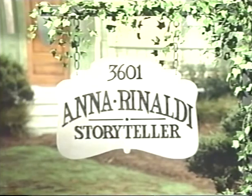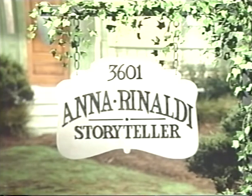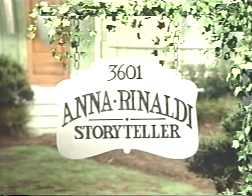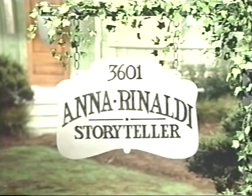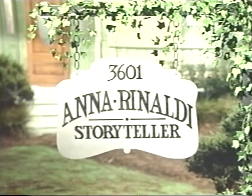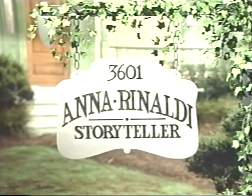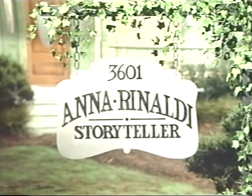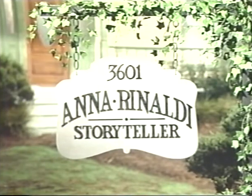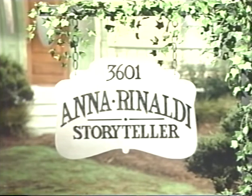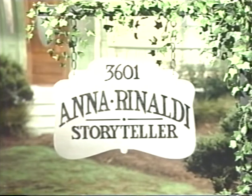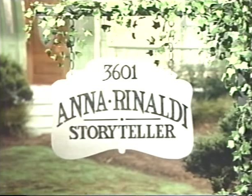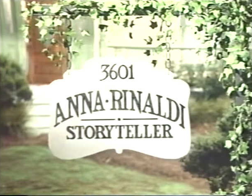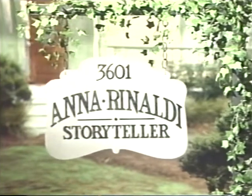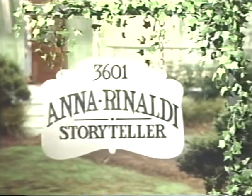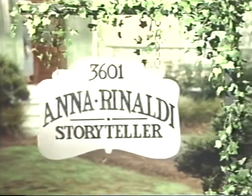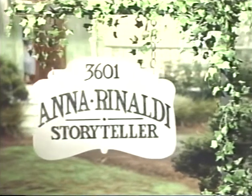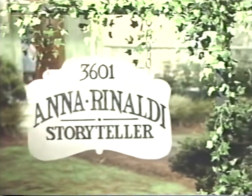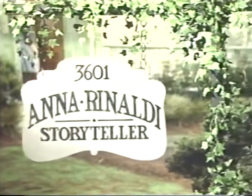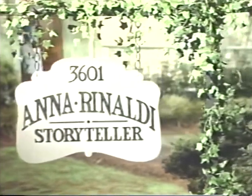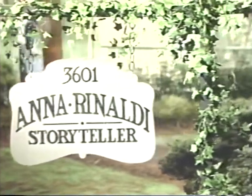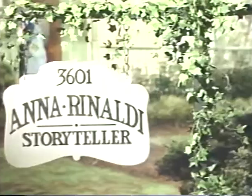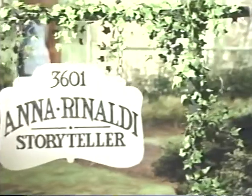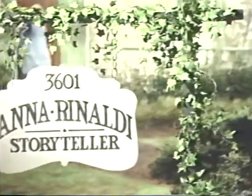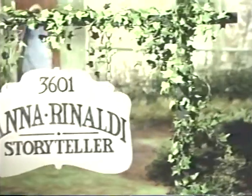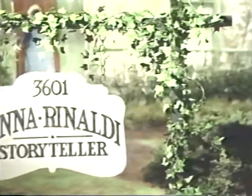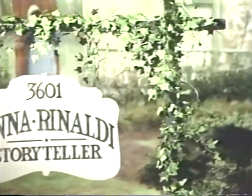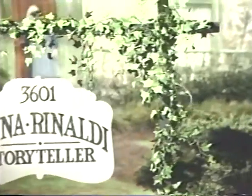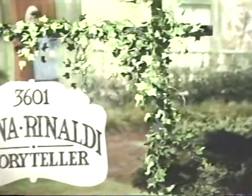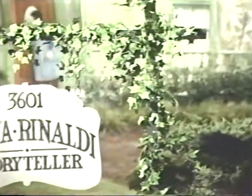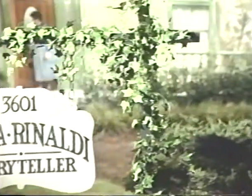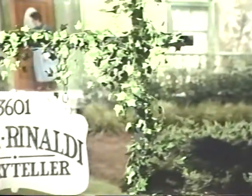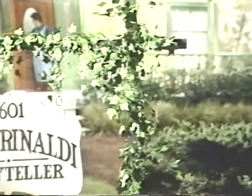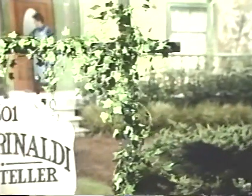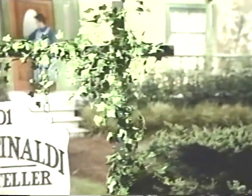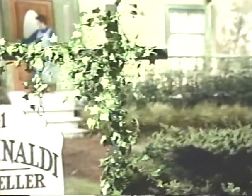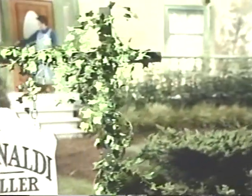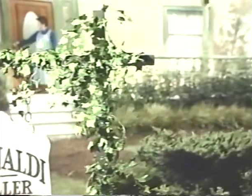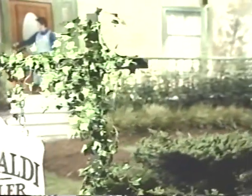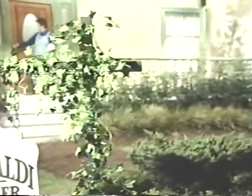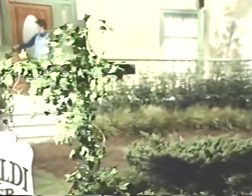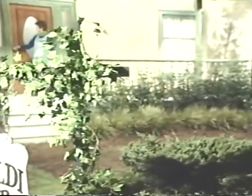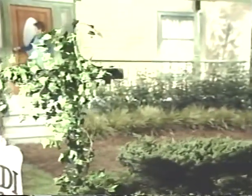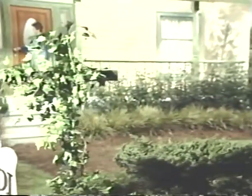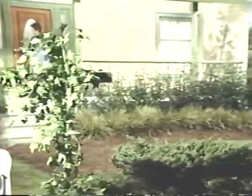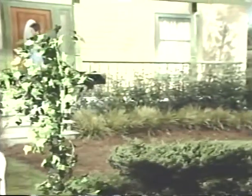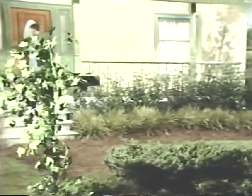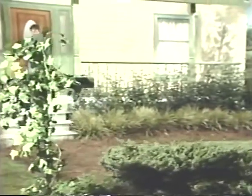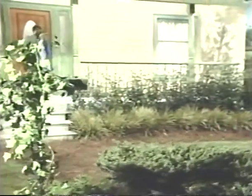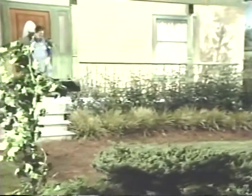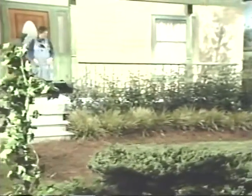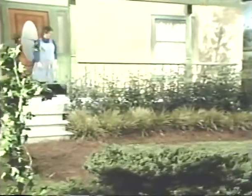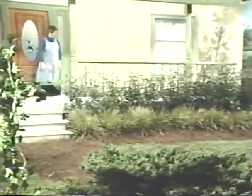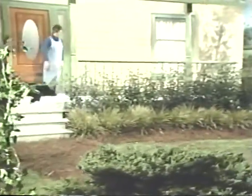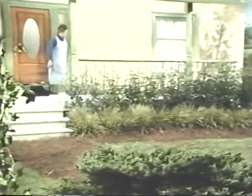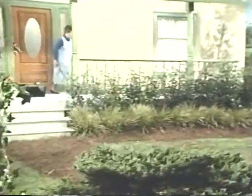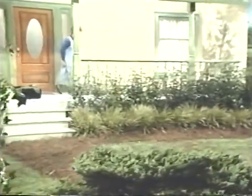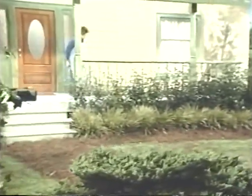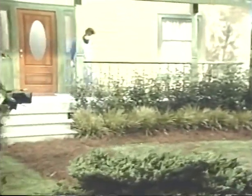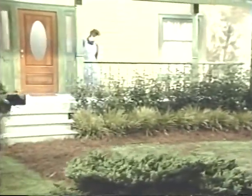Anna Vinaldi is here to tell you a story about colors. Watch closely and see how much you understand as she first tells